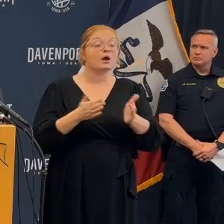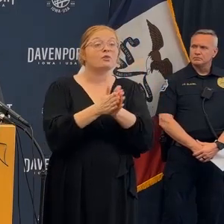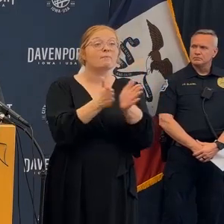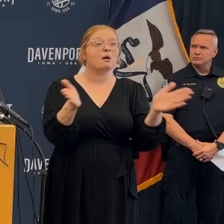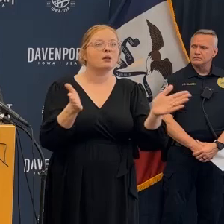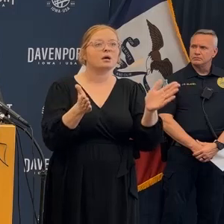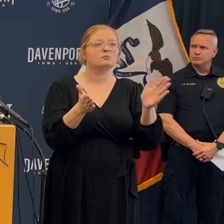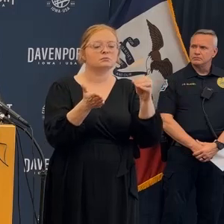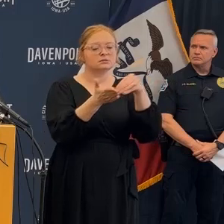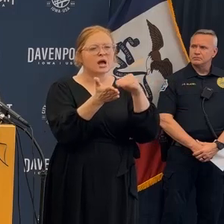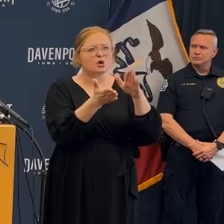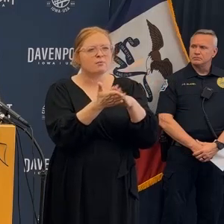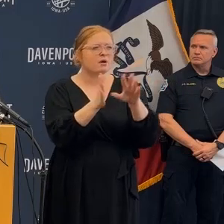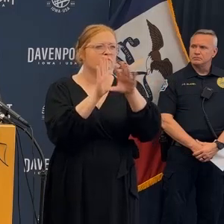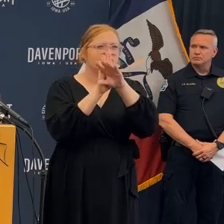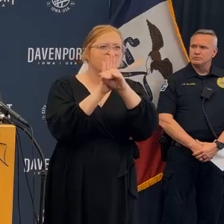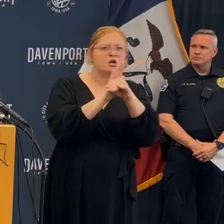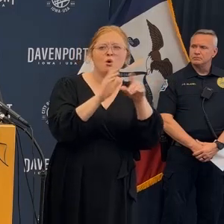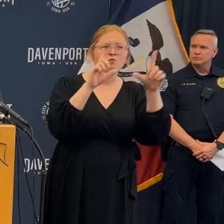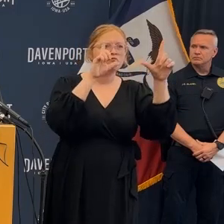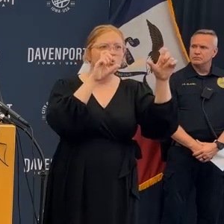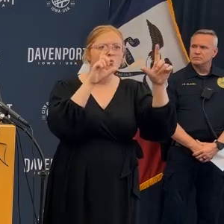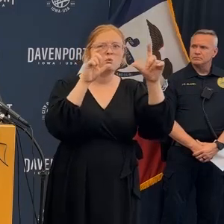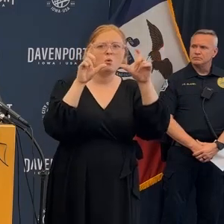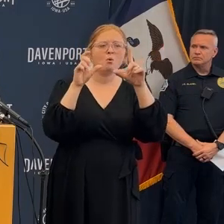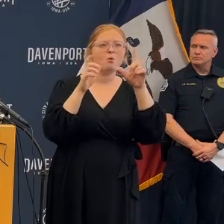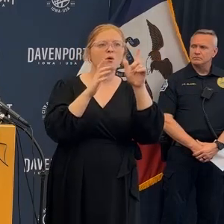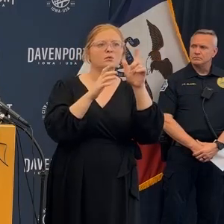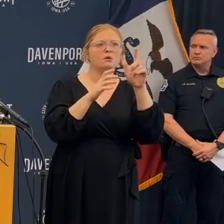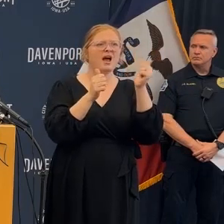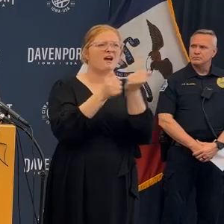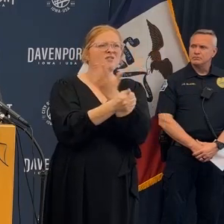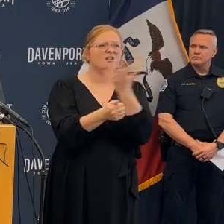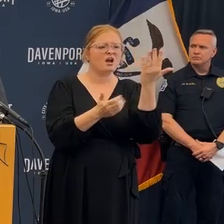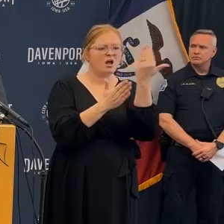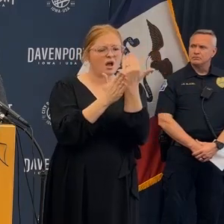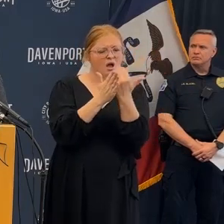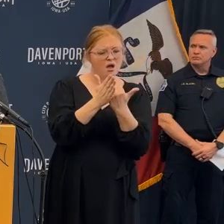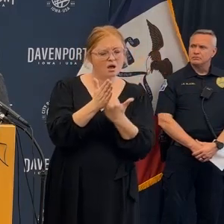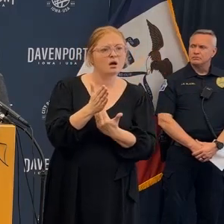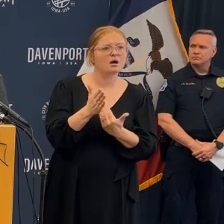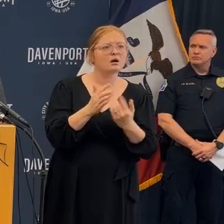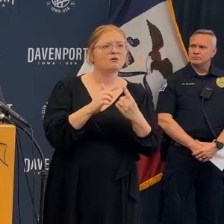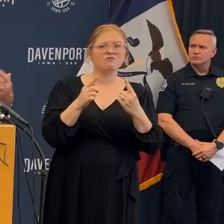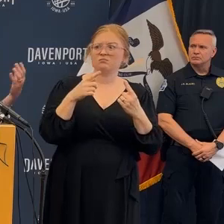investigation what are you doing so I just want to say this publicly